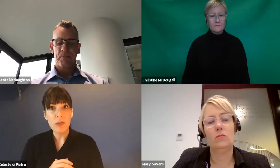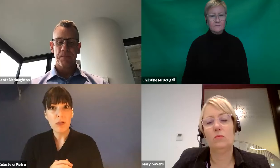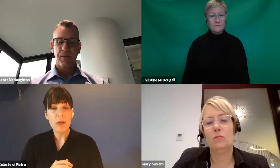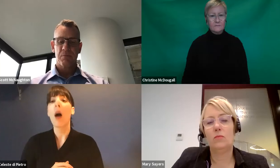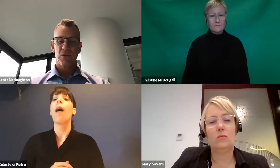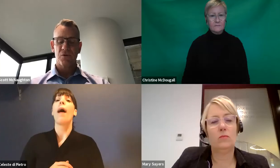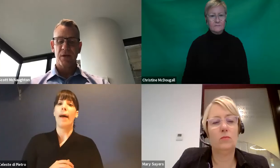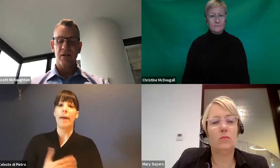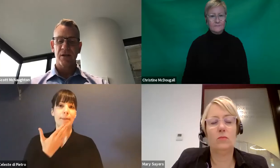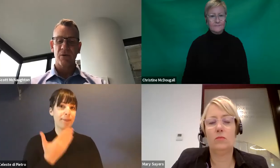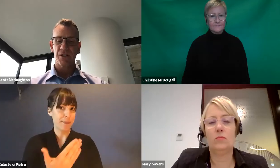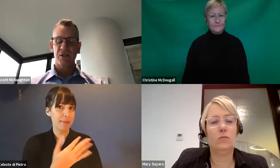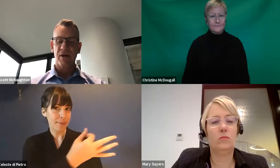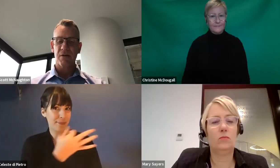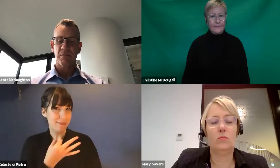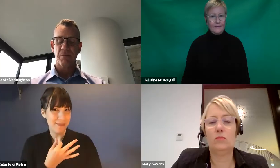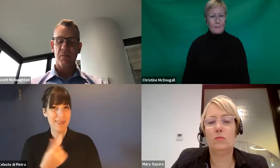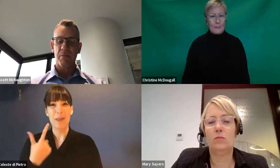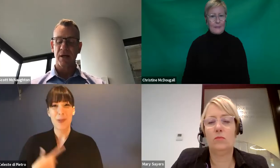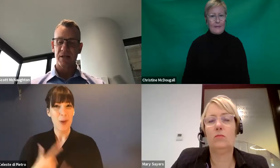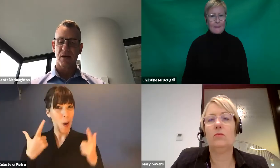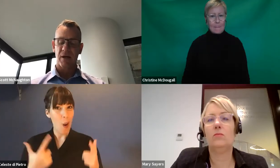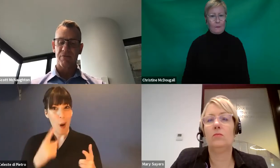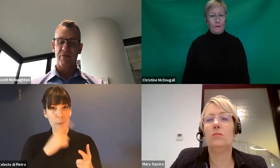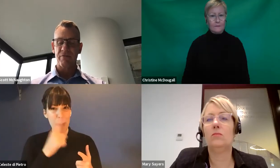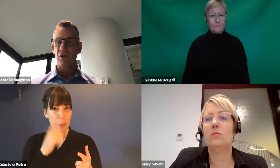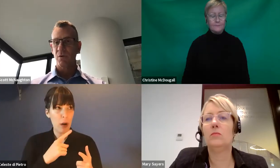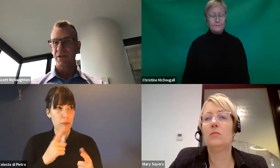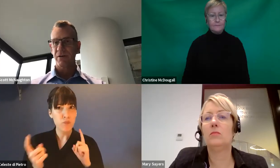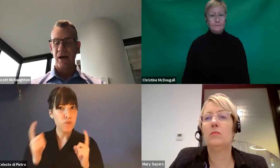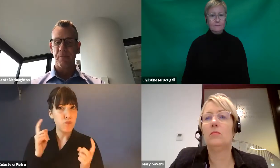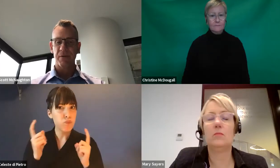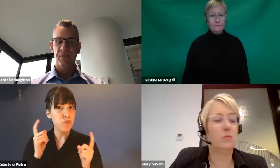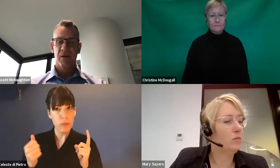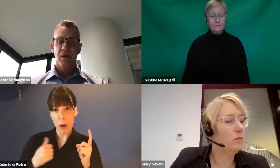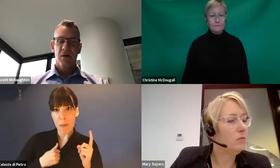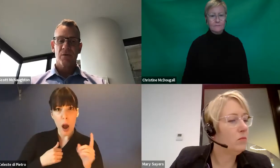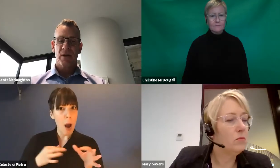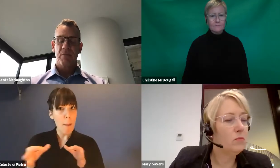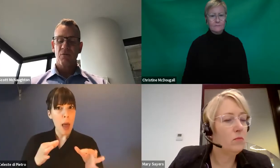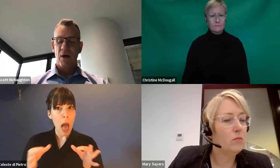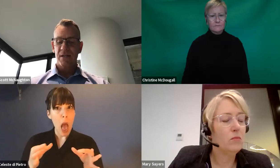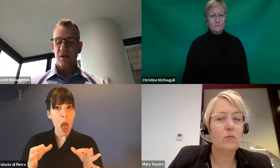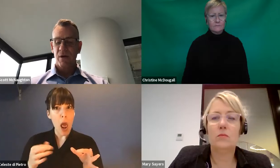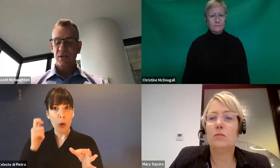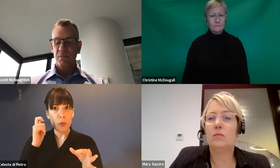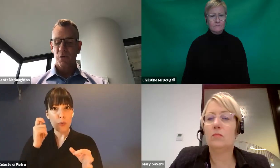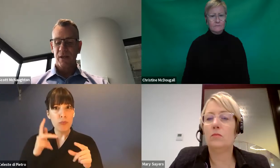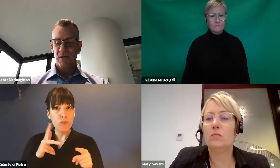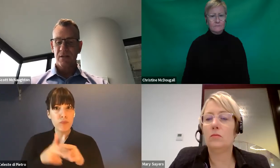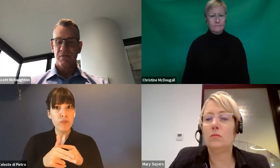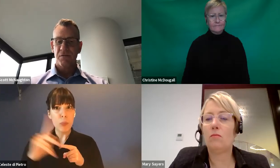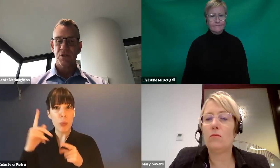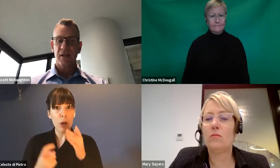because we get a lot of questions around, my plans for review, what's going to happen? So a couple of ways that we're